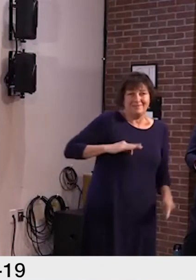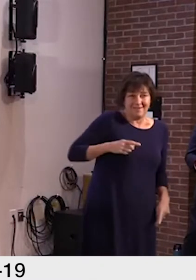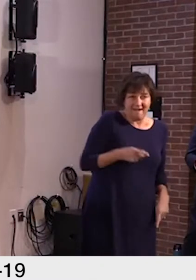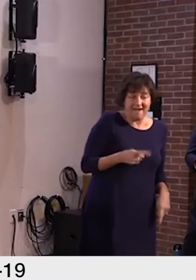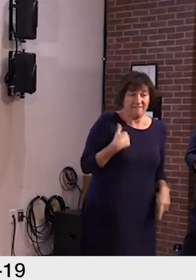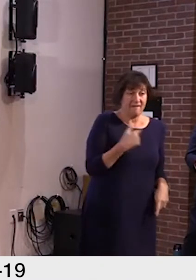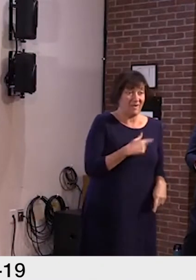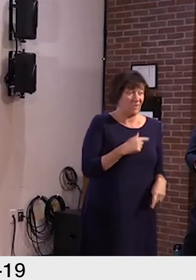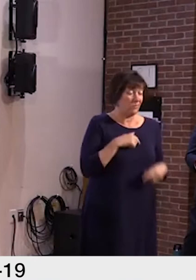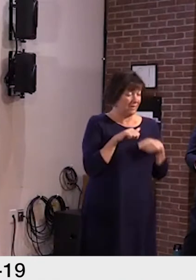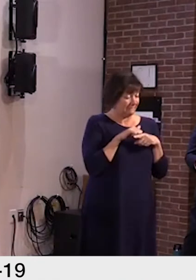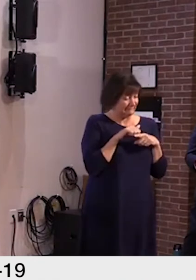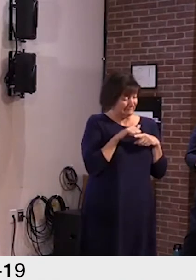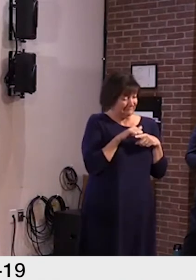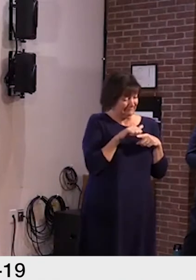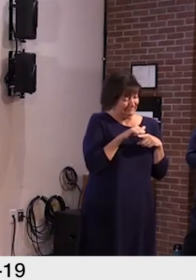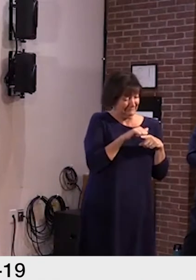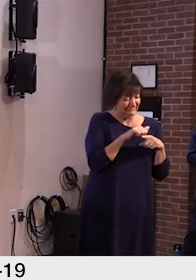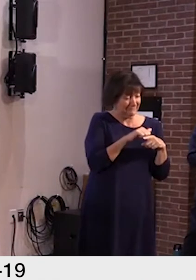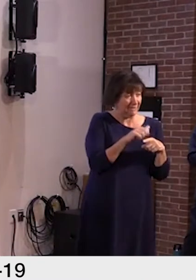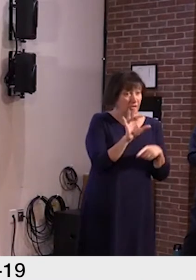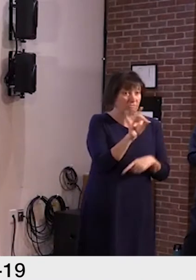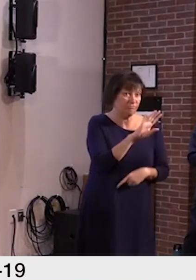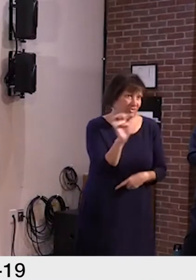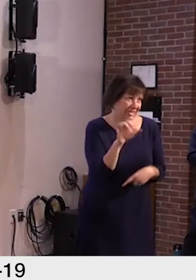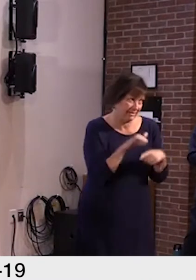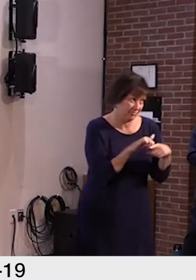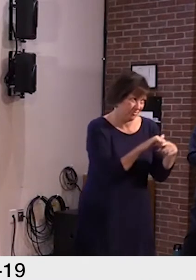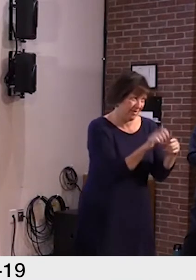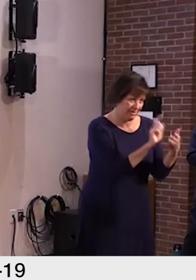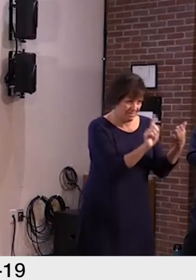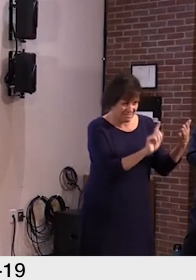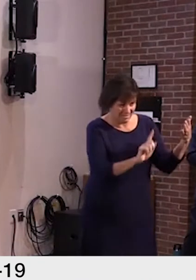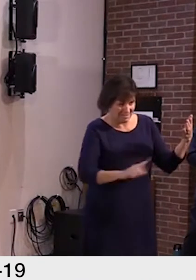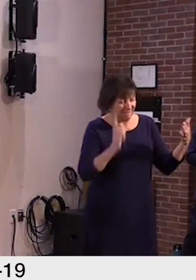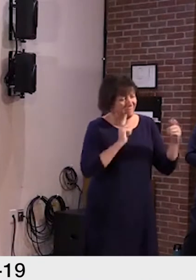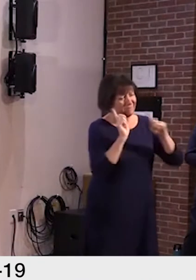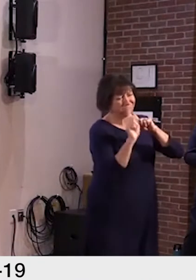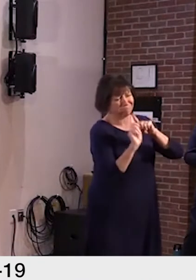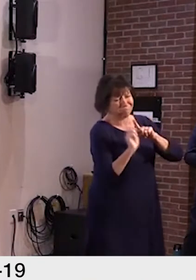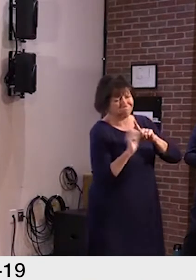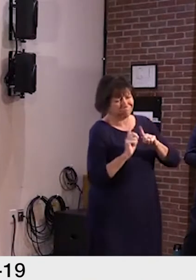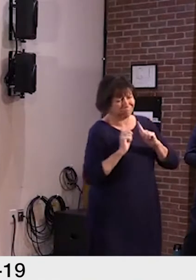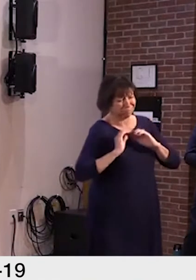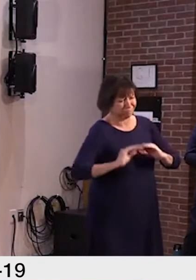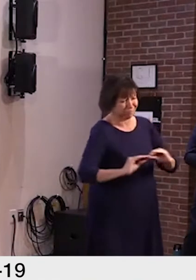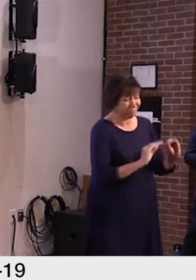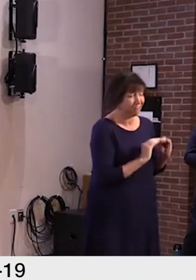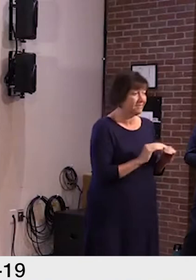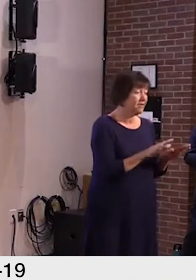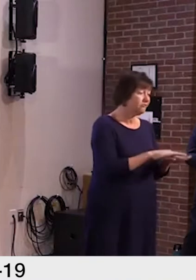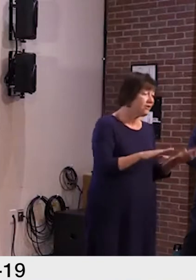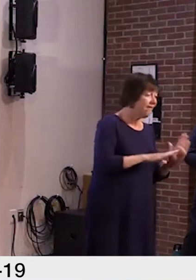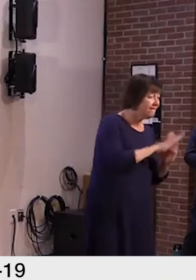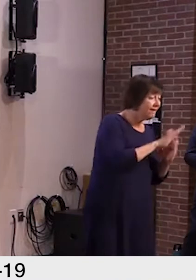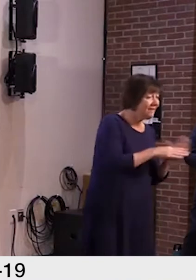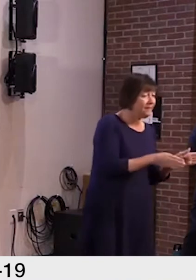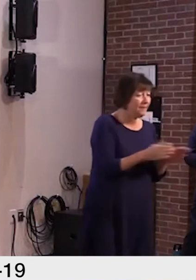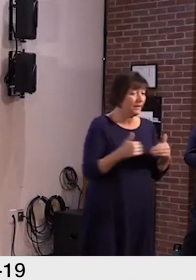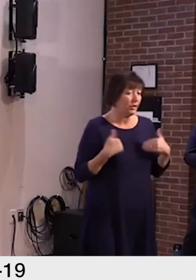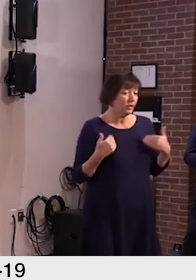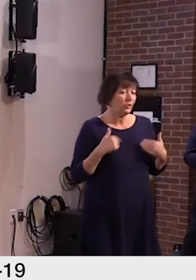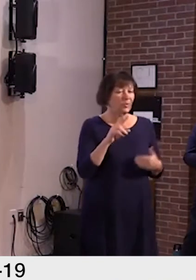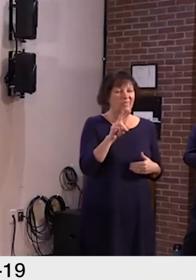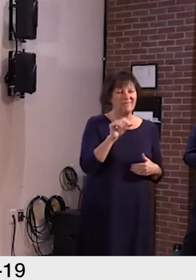are providing several weeks of free virtual training for hub staff on a wide range of topics from child development to youth voice to